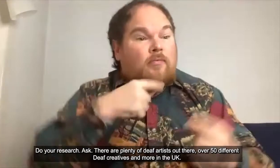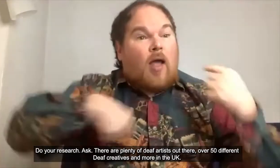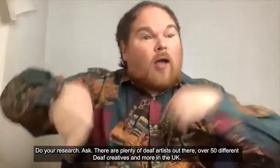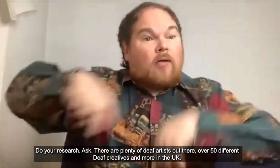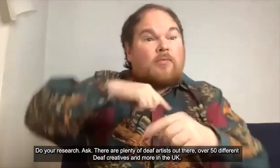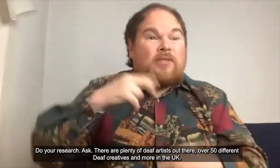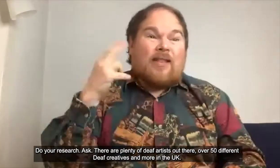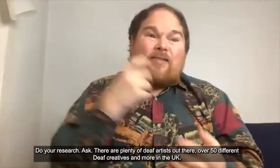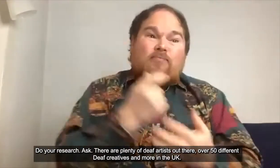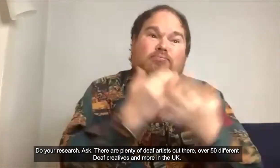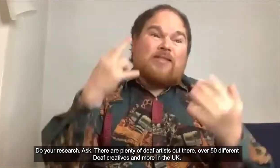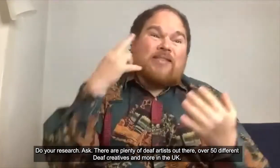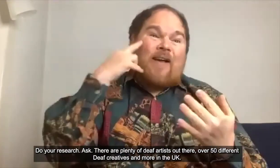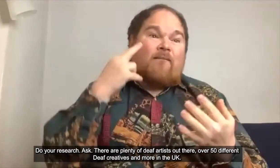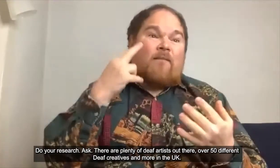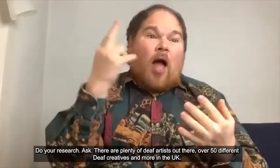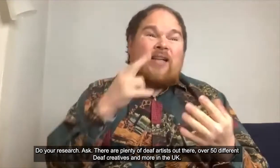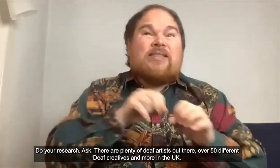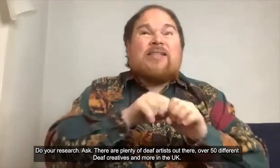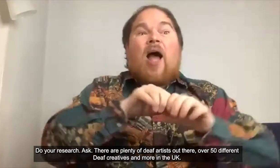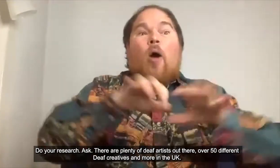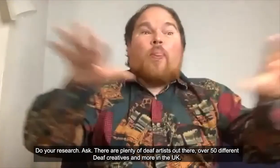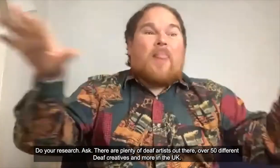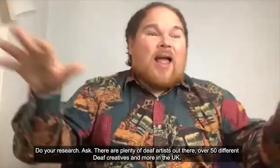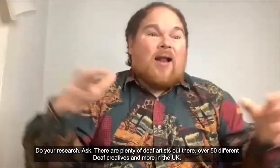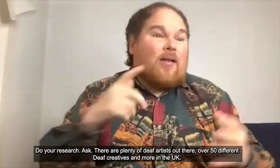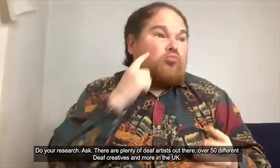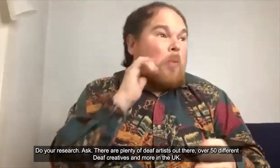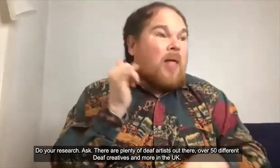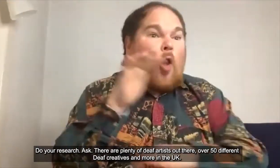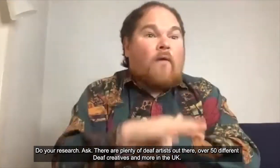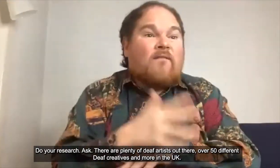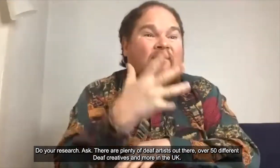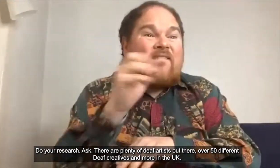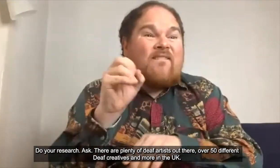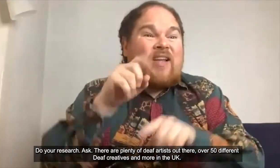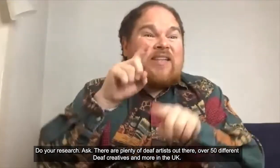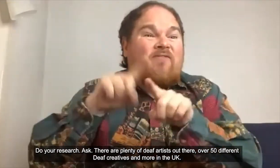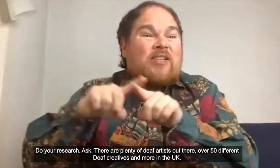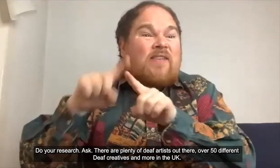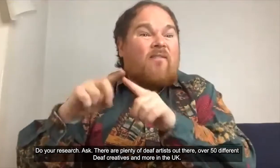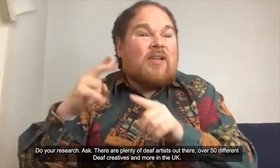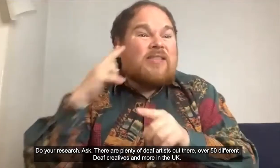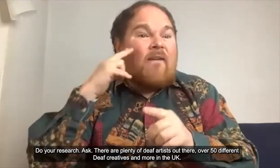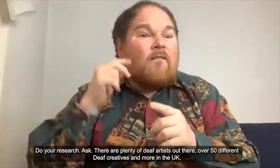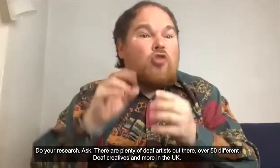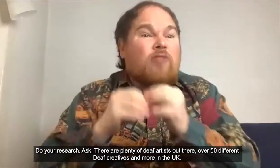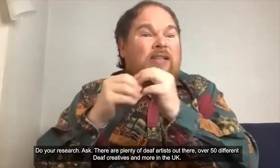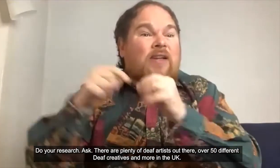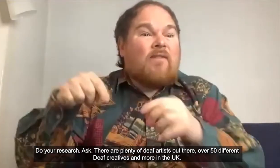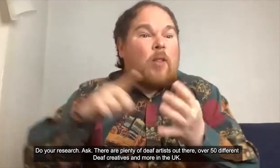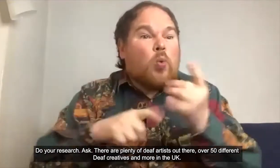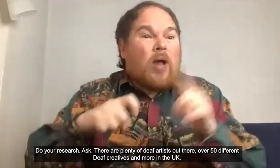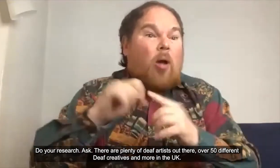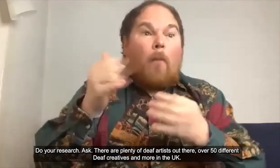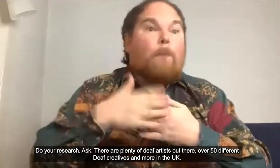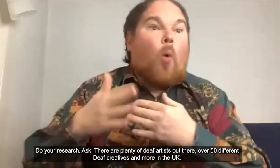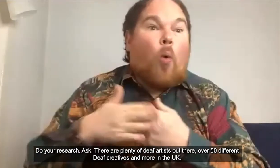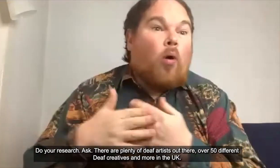research ask us there's plenty of deaf artists out there there's over 50 deaf different